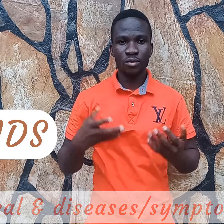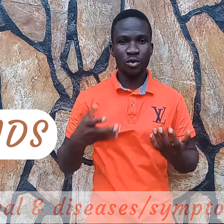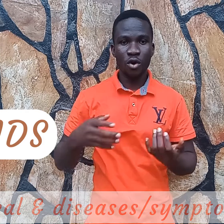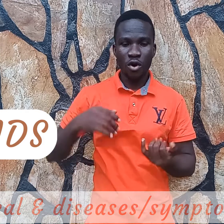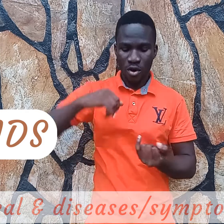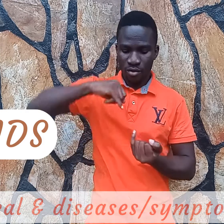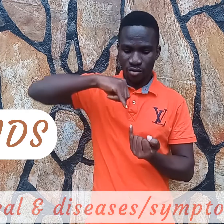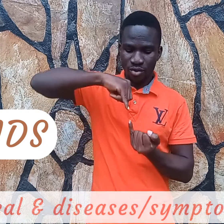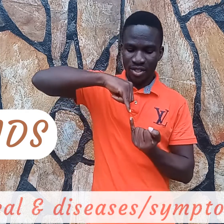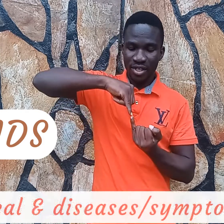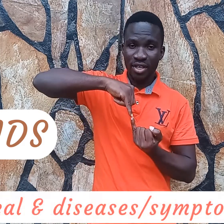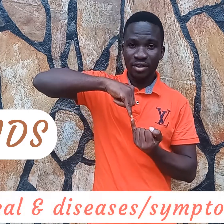or you say